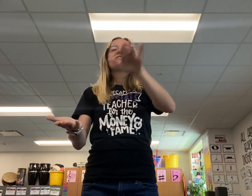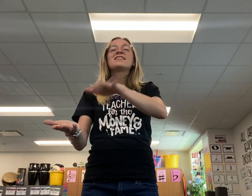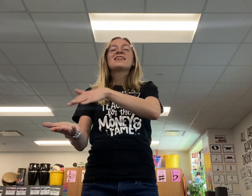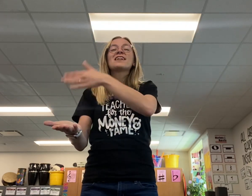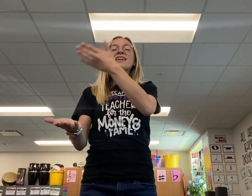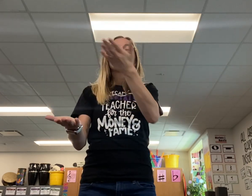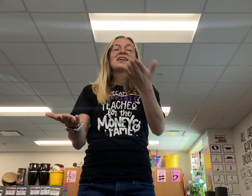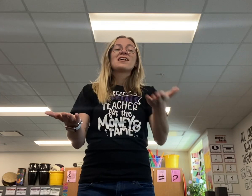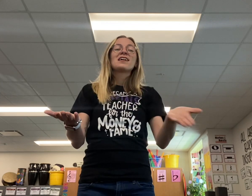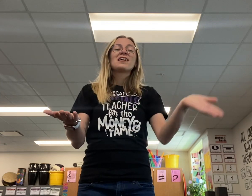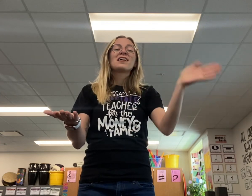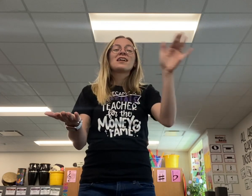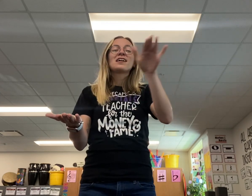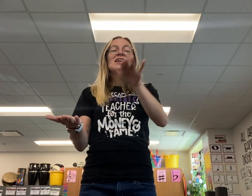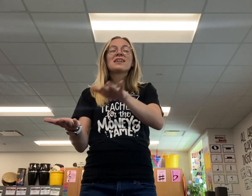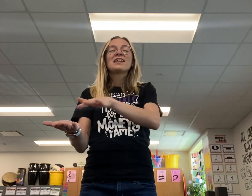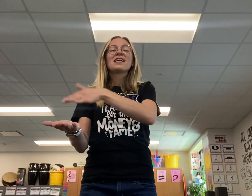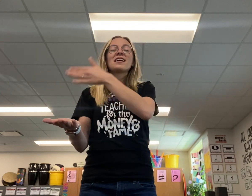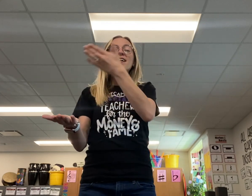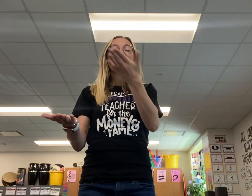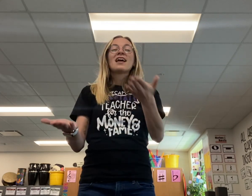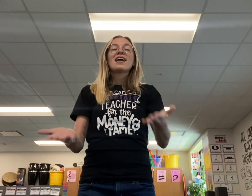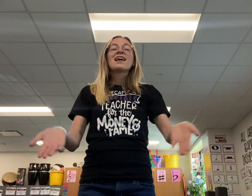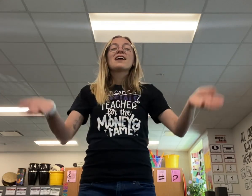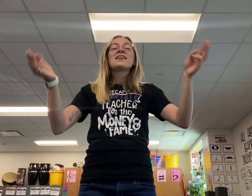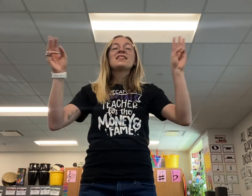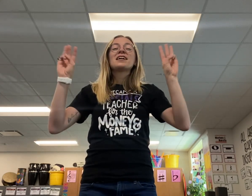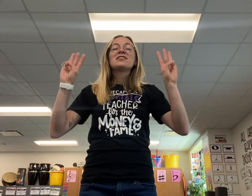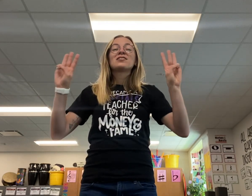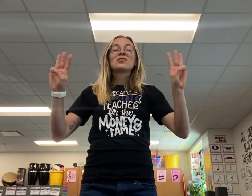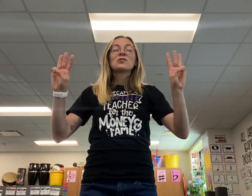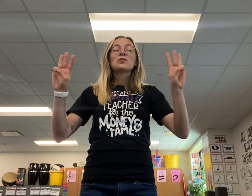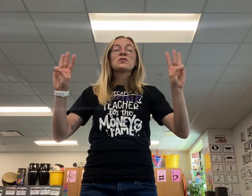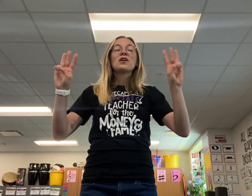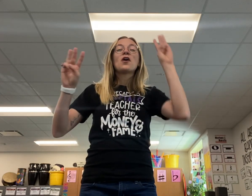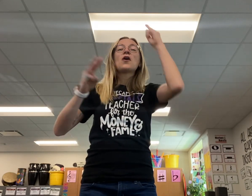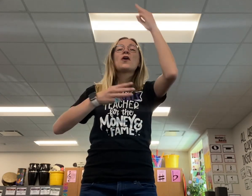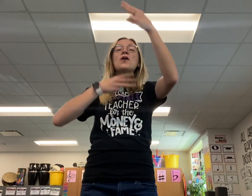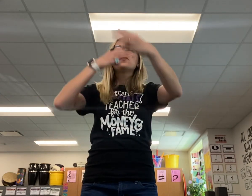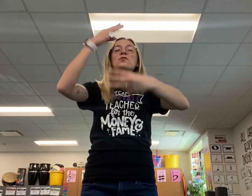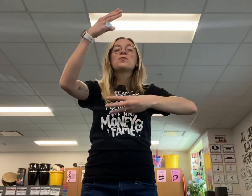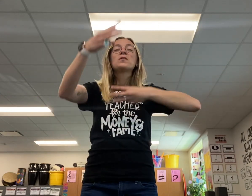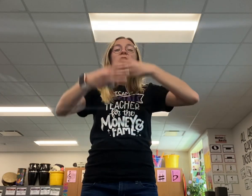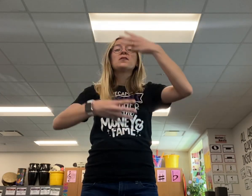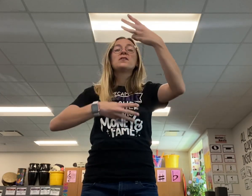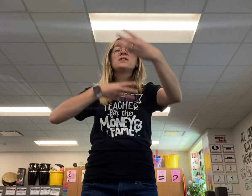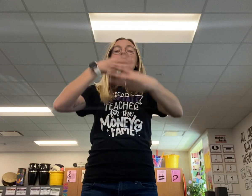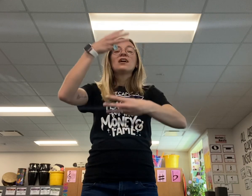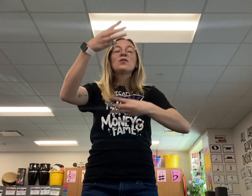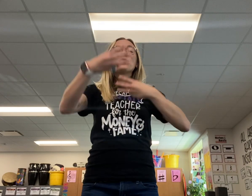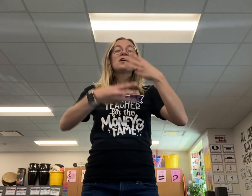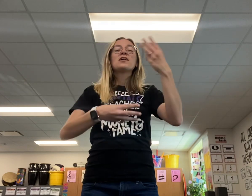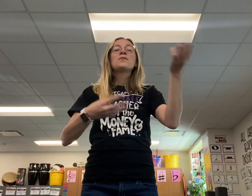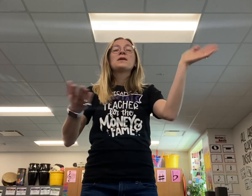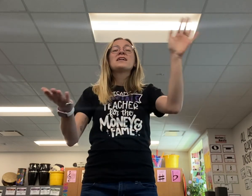singing. And then soon all the world will be